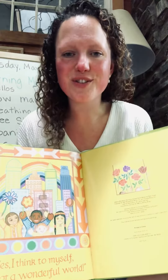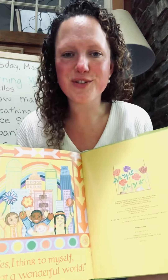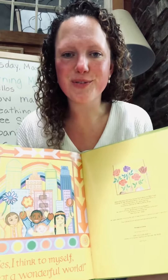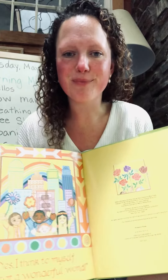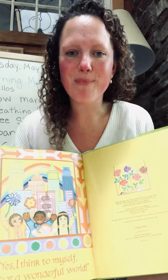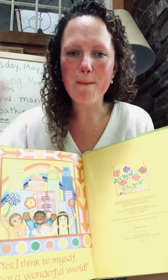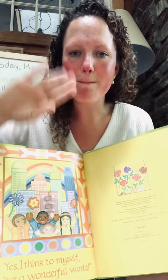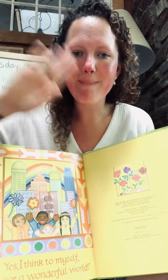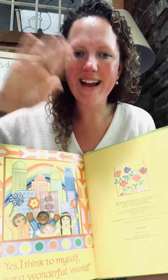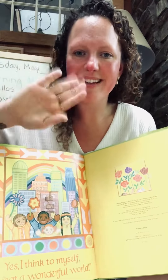soon. Bye.